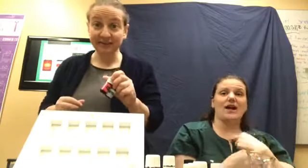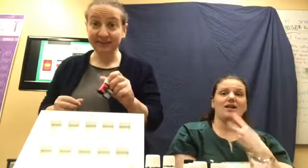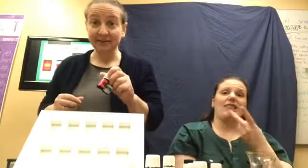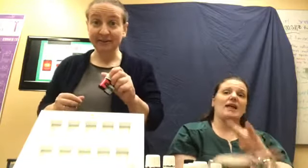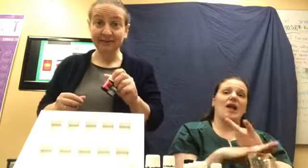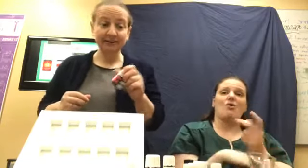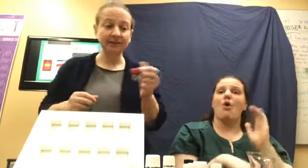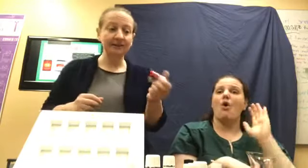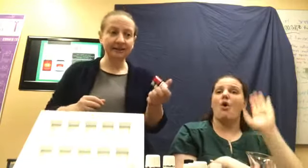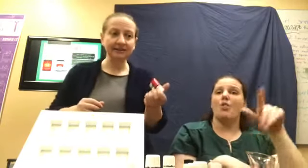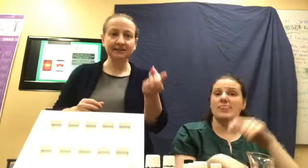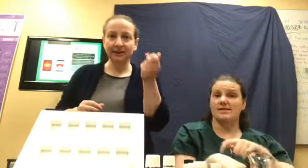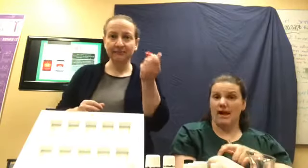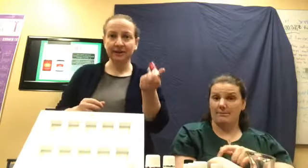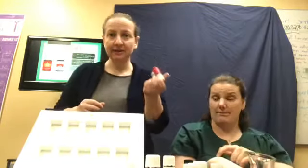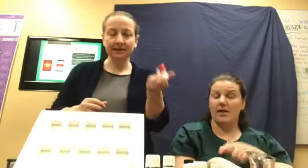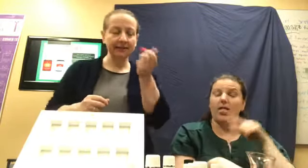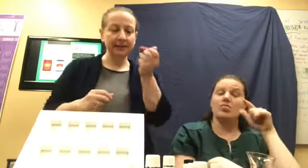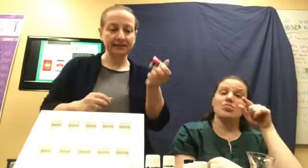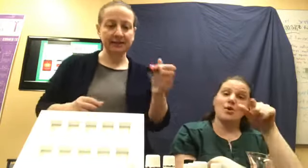the time either. So these have been amazing. Okay.